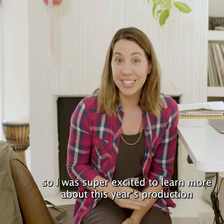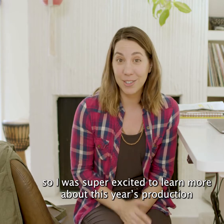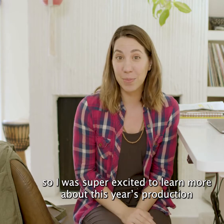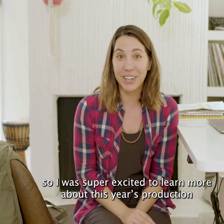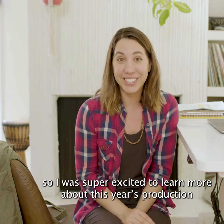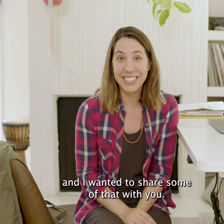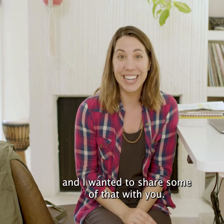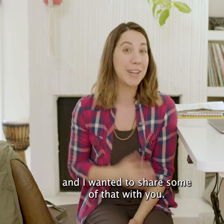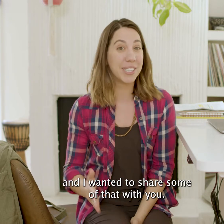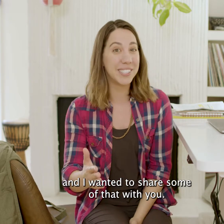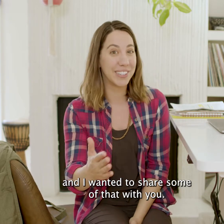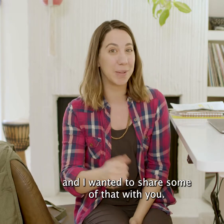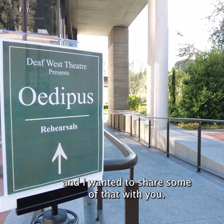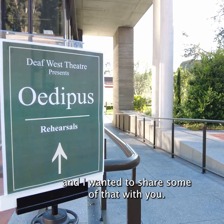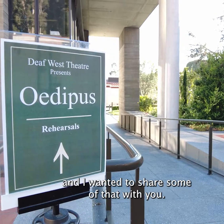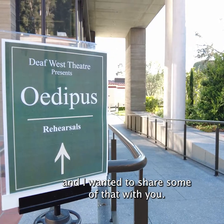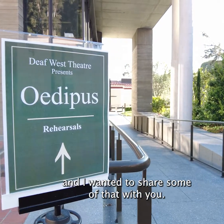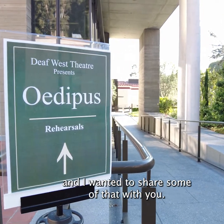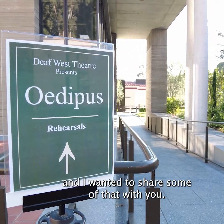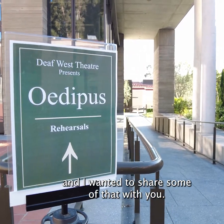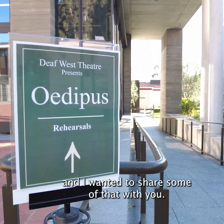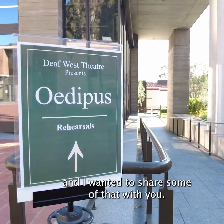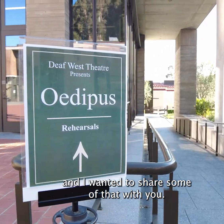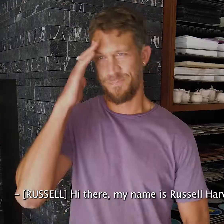about this year's production, and I wanted to share some of that with you.